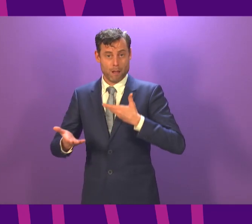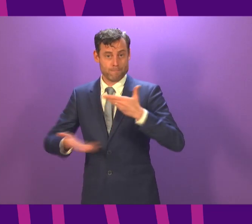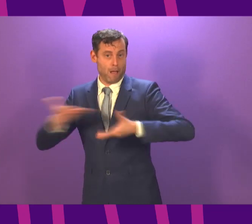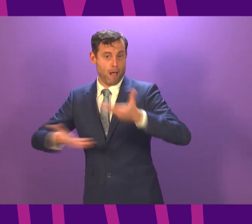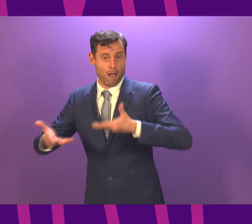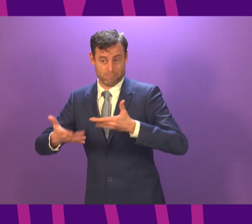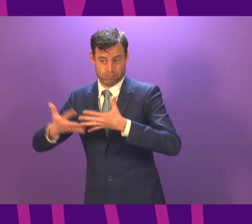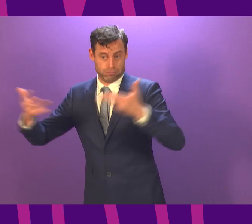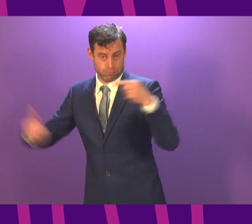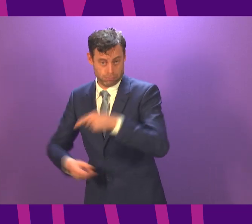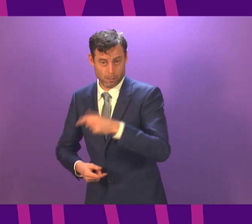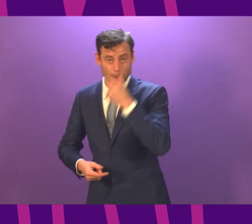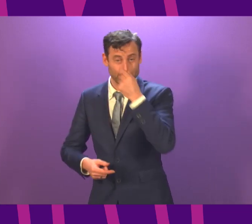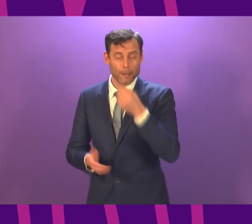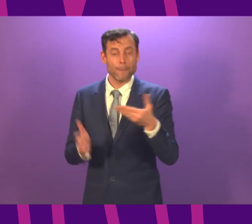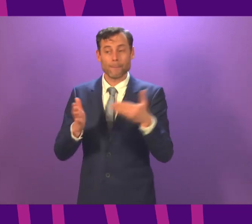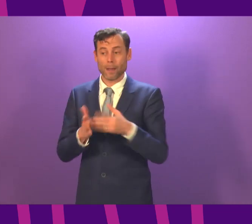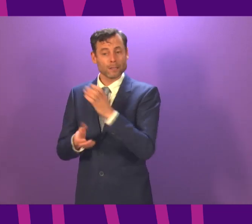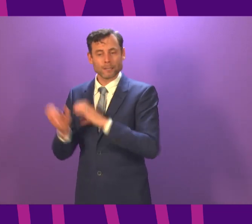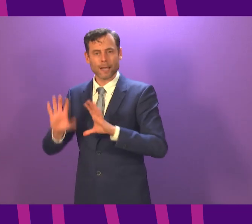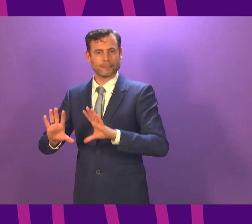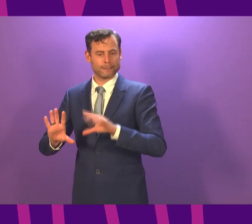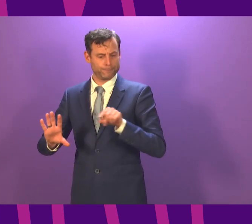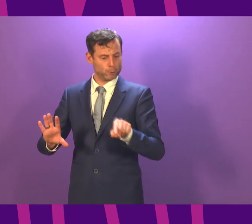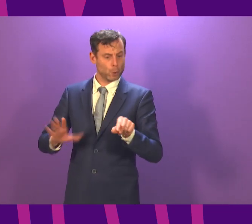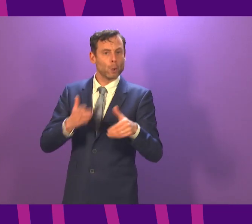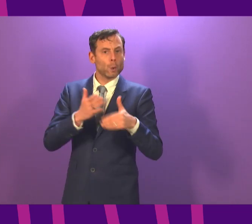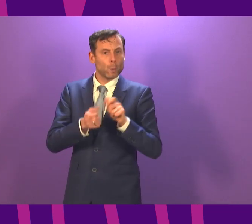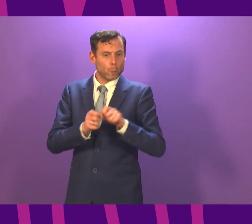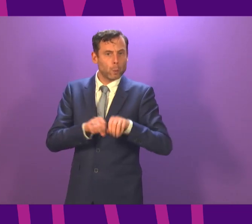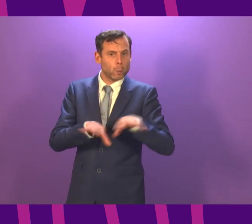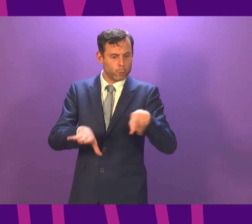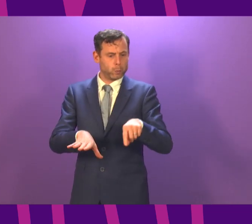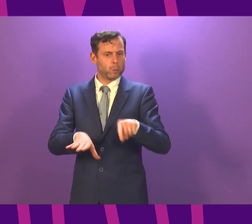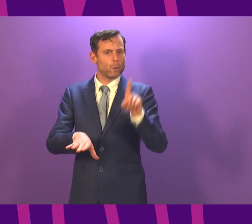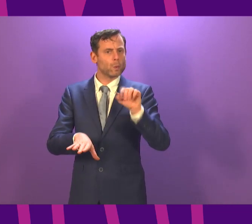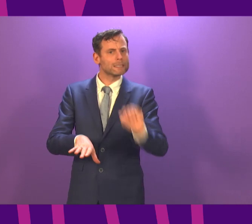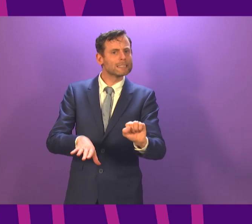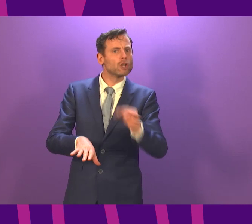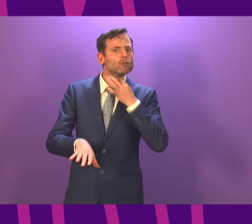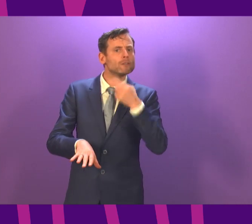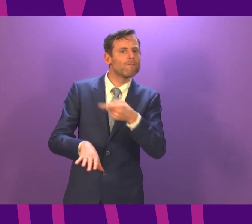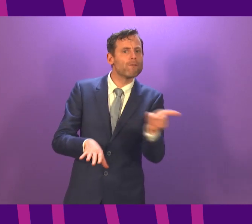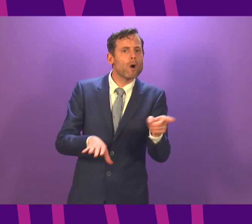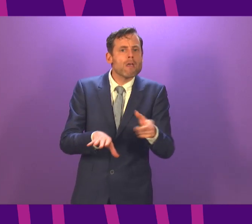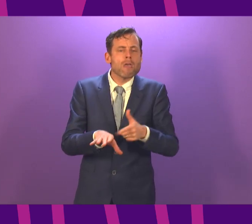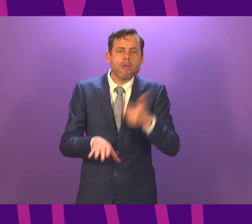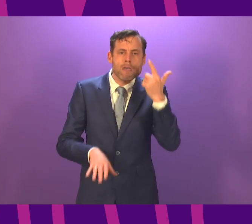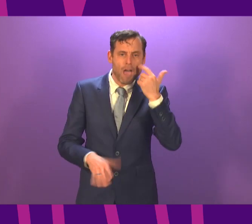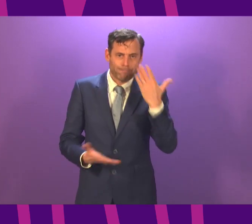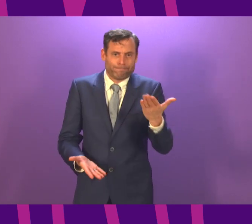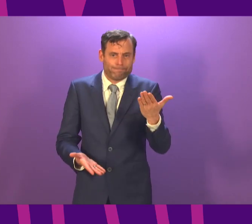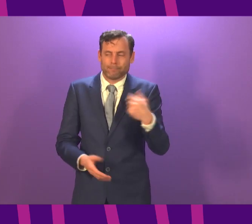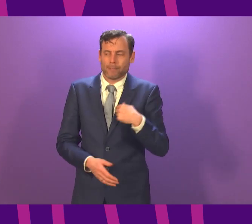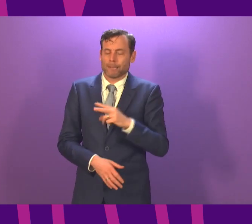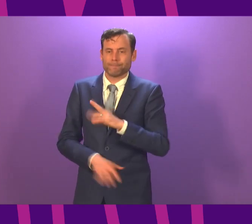of the impact on transmission amongst young people of this new variant. Some evidence or